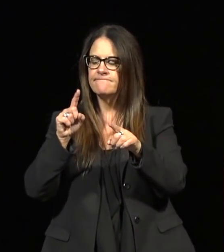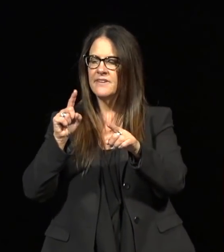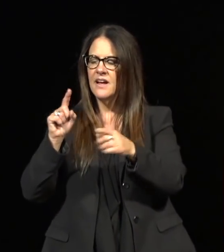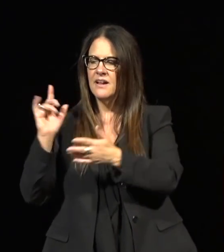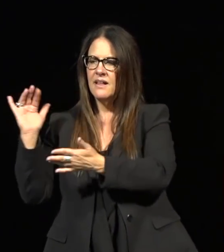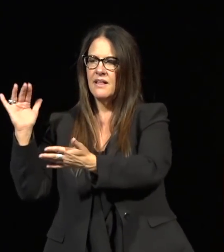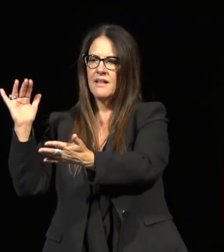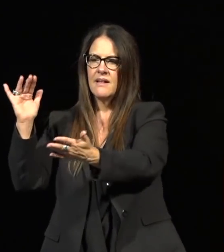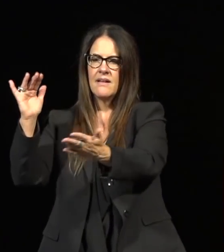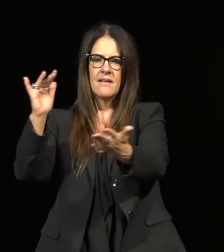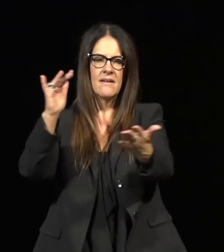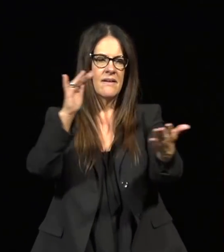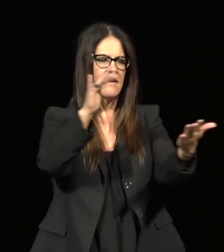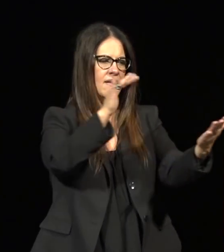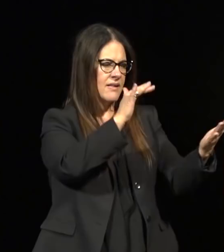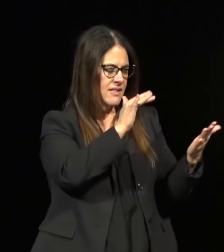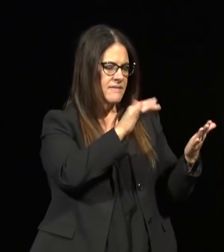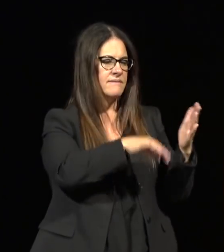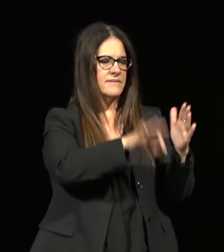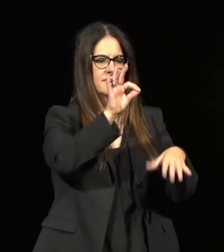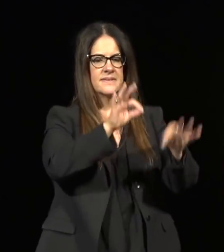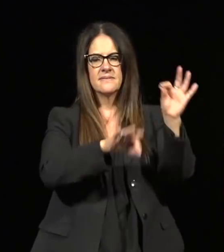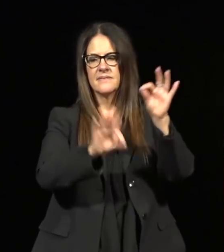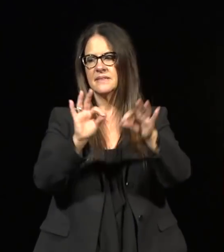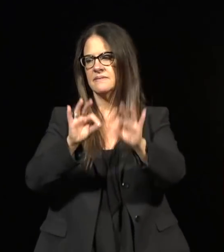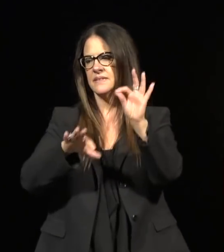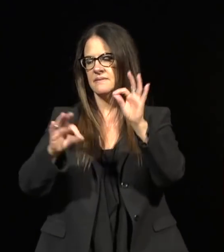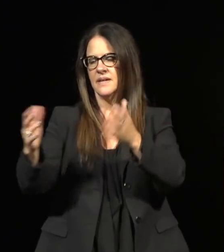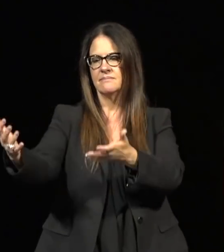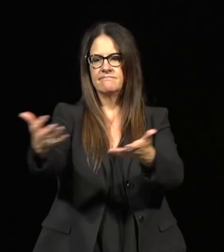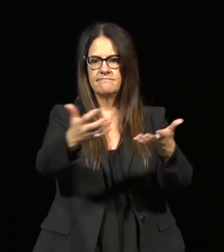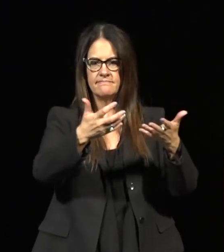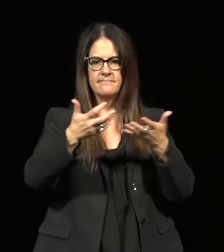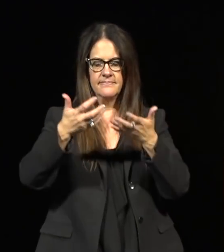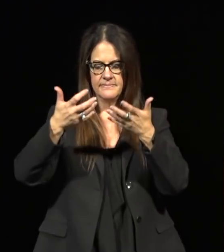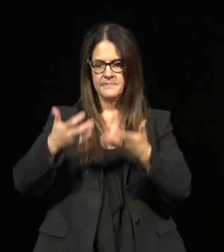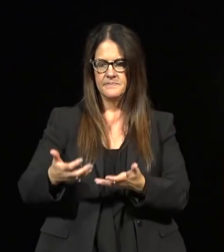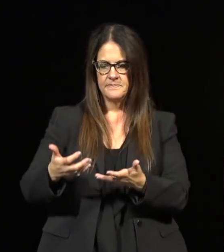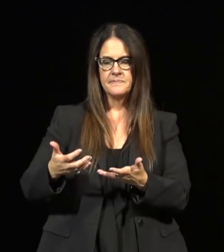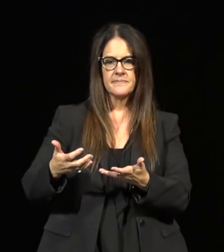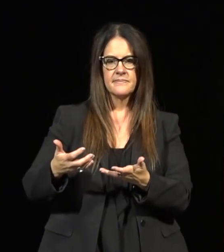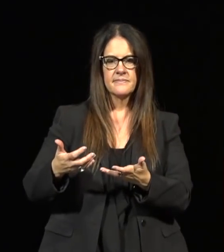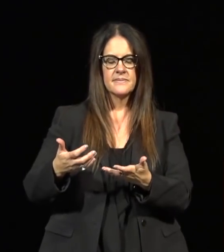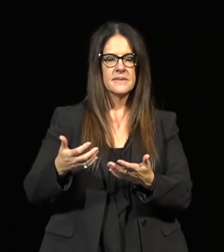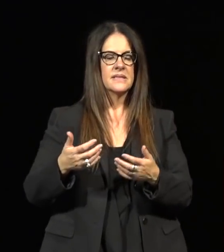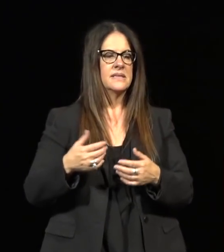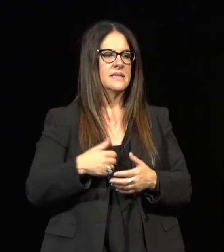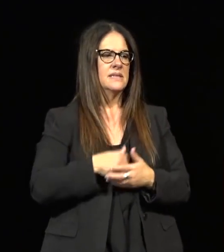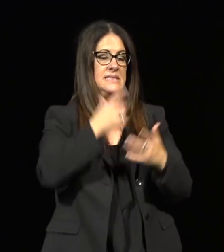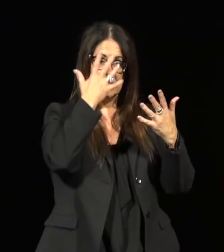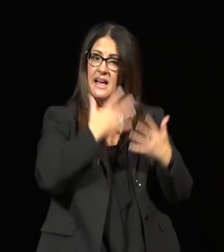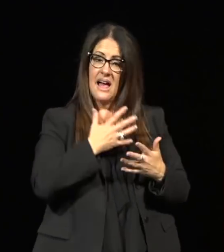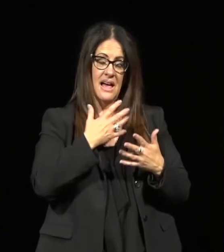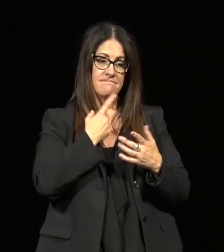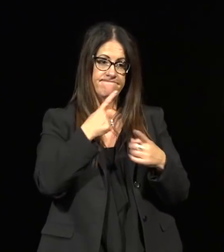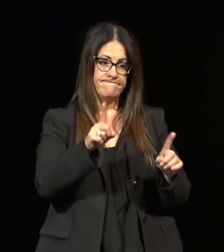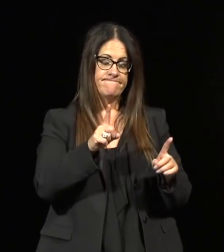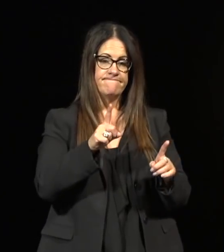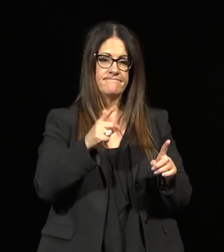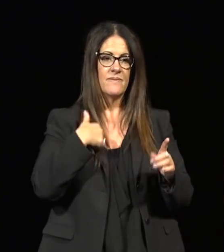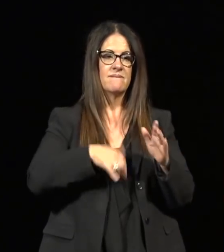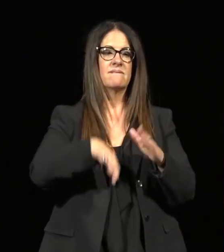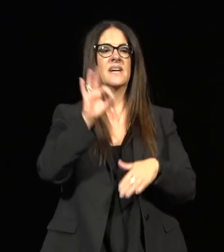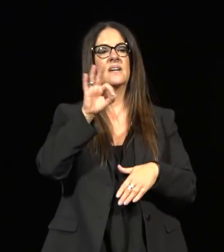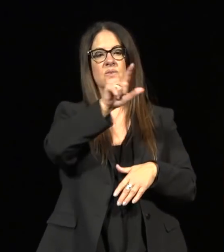those deceased individuals. And unfortunately, to date, we have